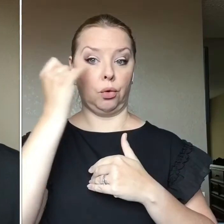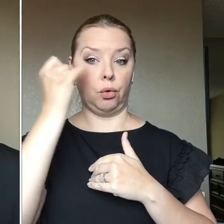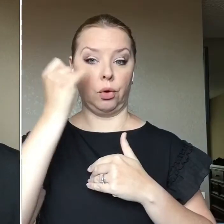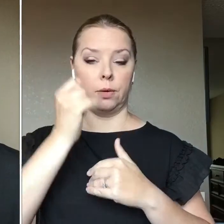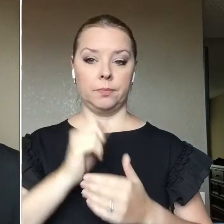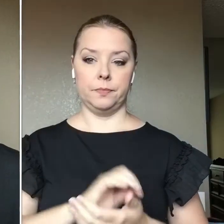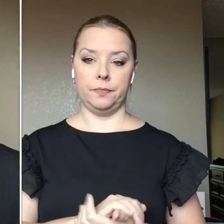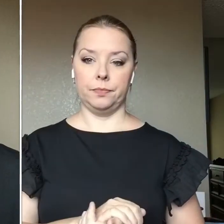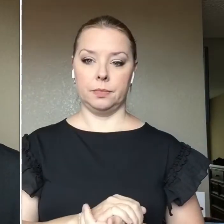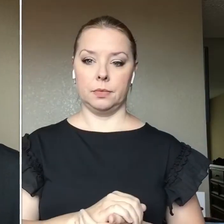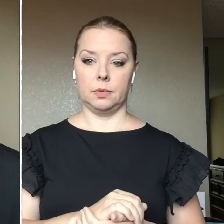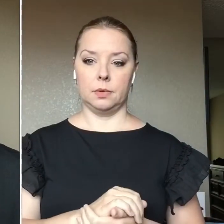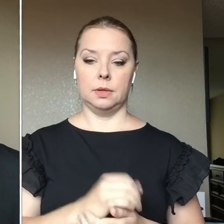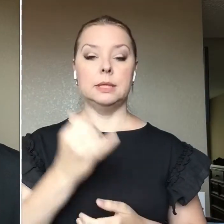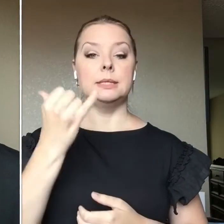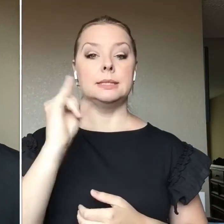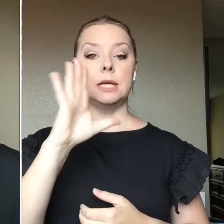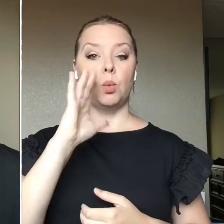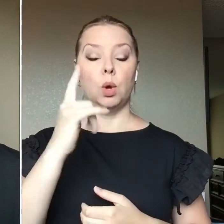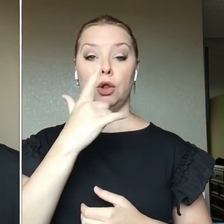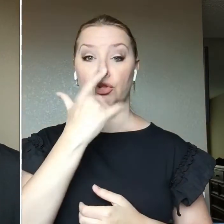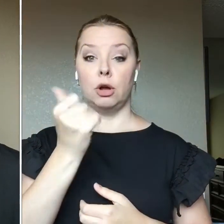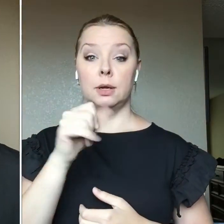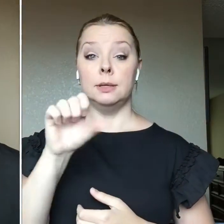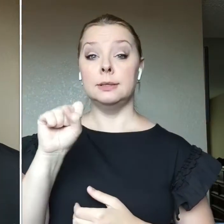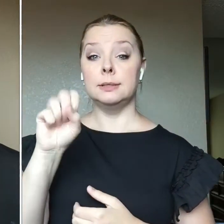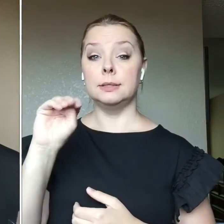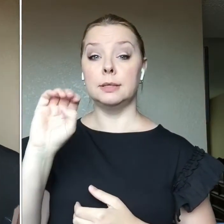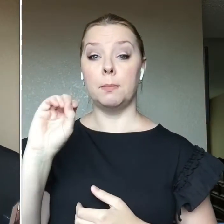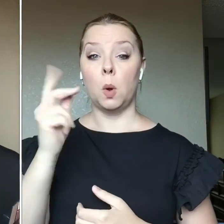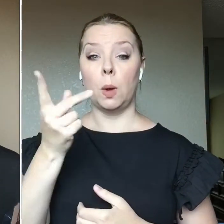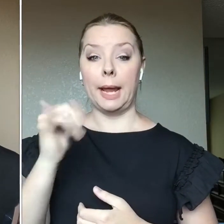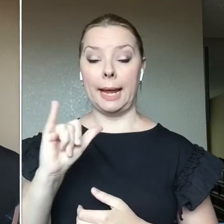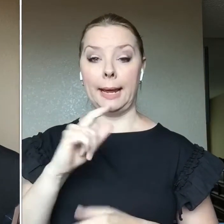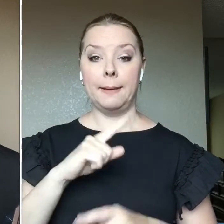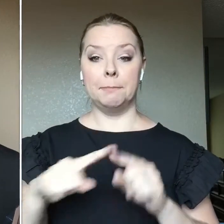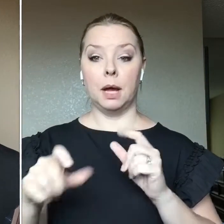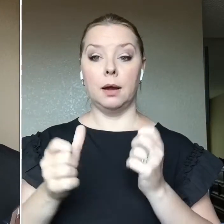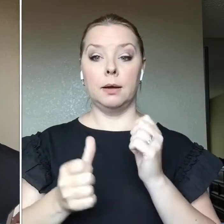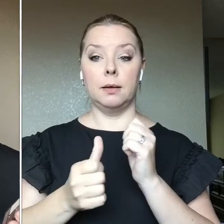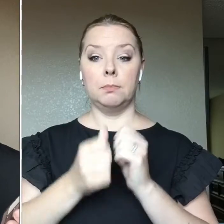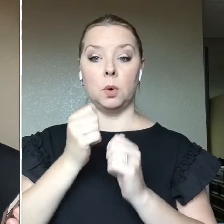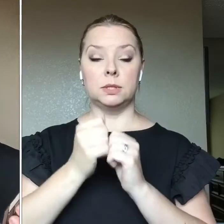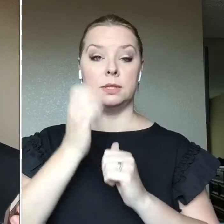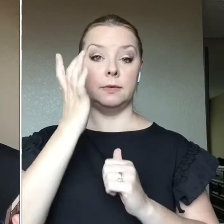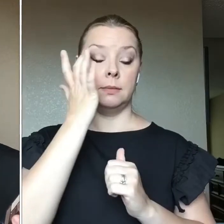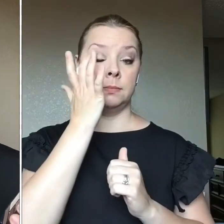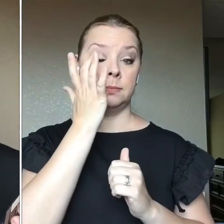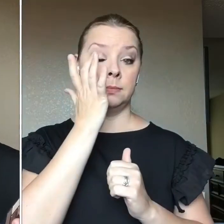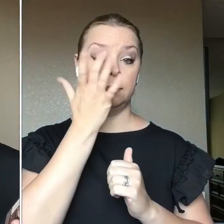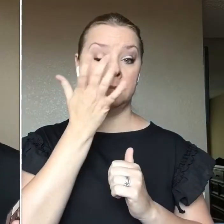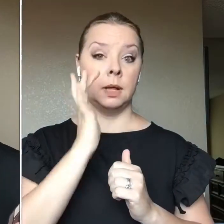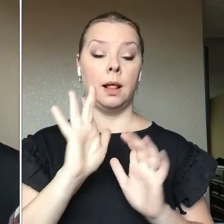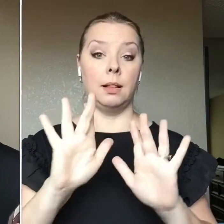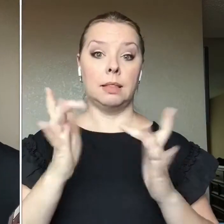So this is still going to give me the smoky effect, but having all of this light color in here is going to bring my eyes open